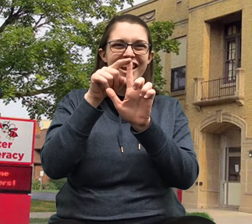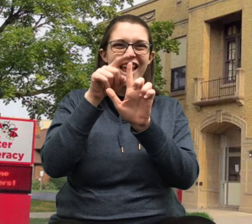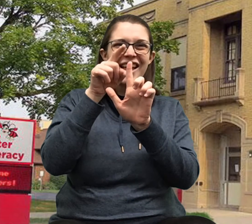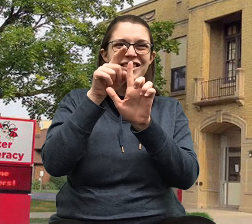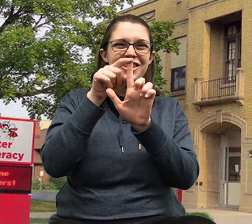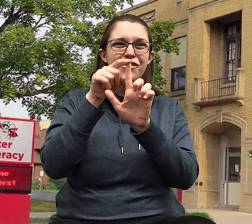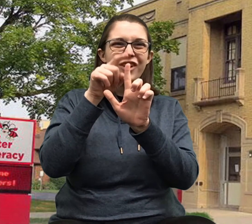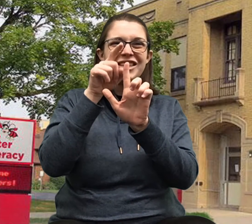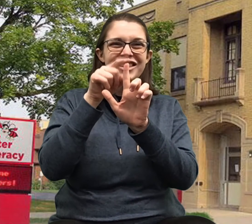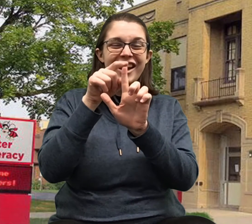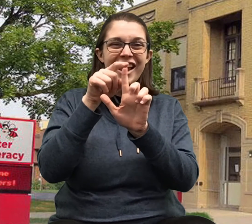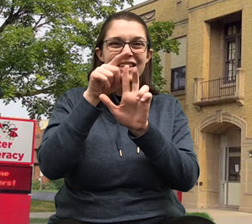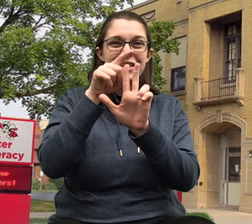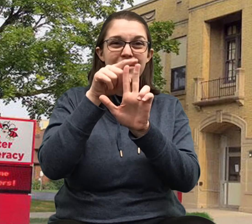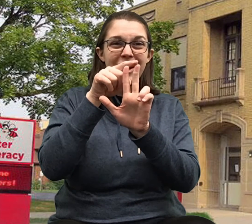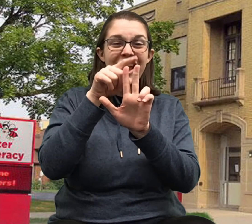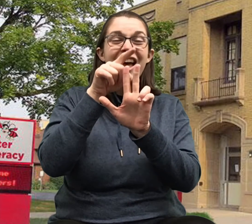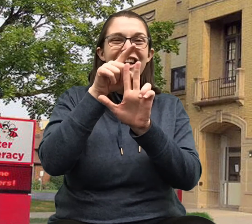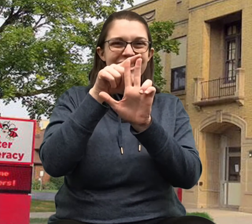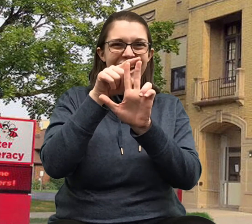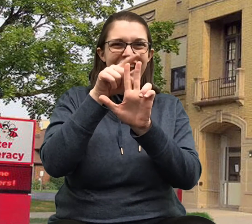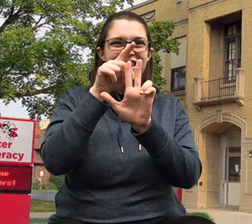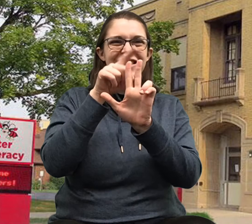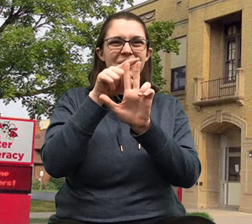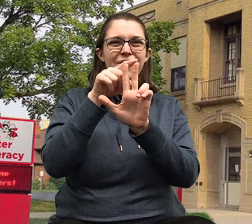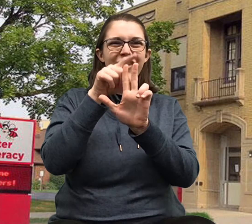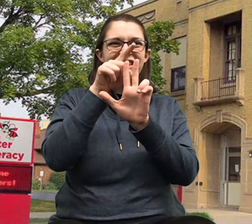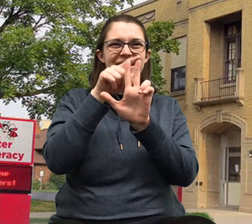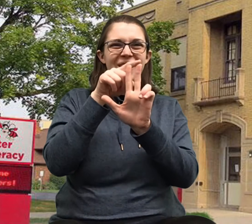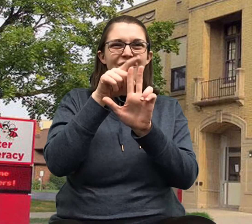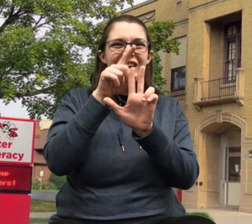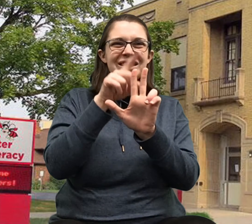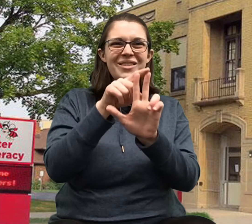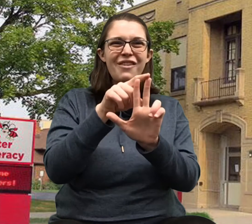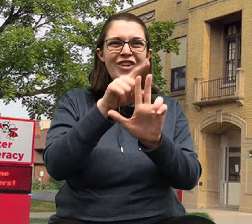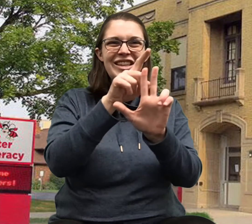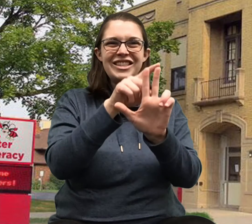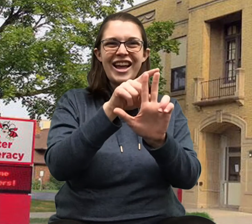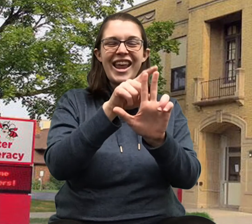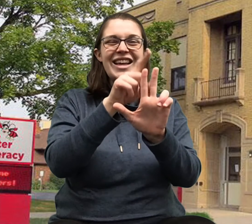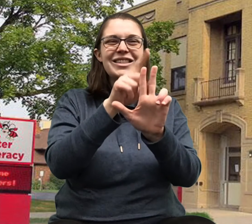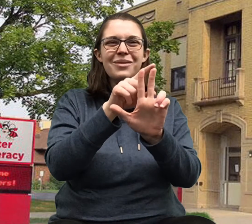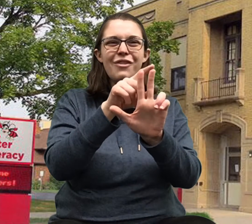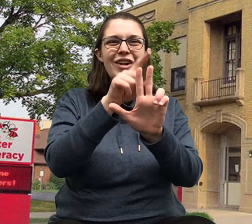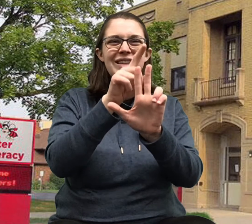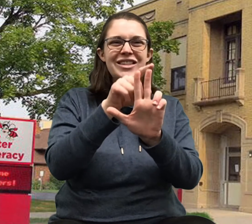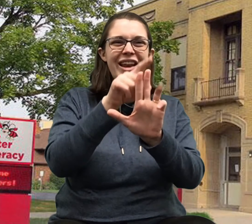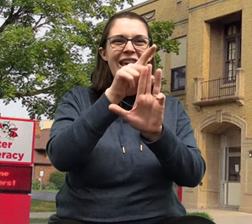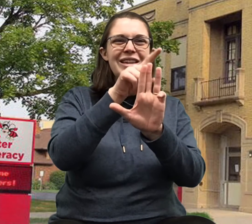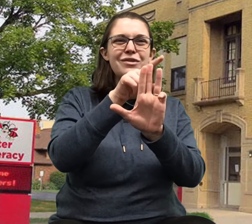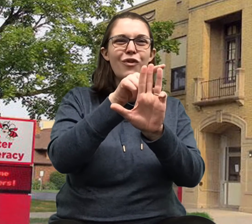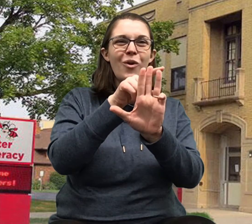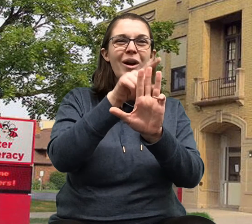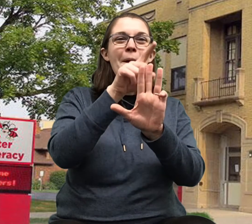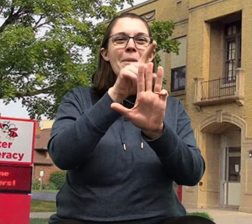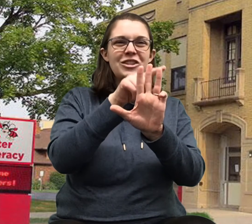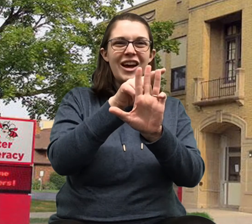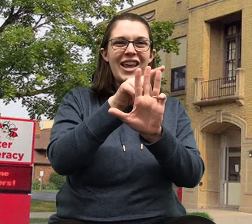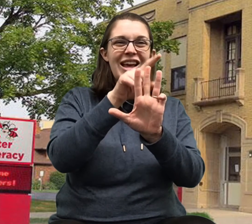has two friends, Johnny has three. Johnny has three friends, three friends, three friends. Johnny has three friends, Johnny has four. Johnny has